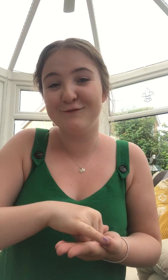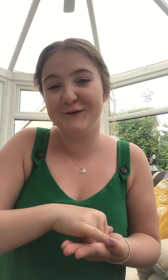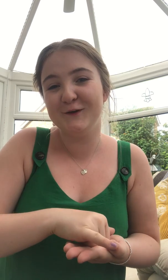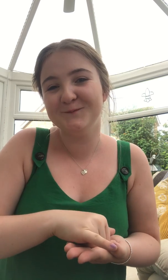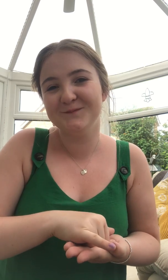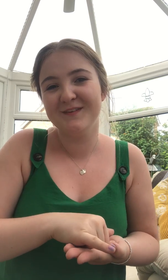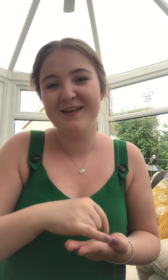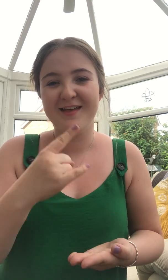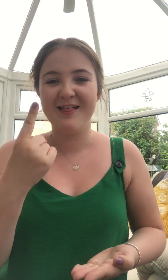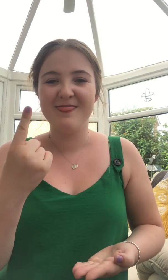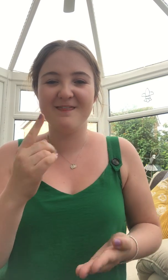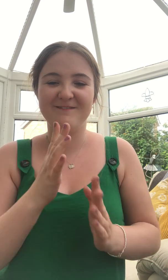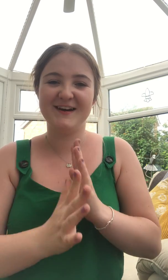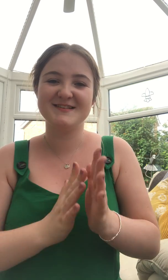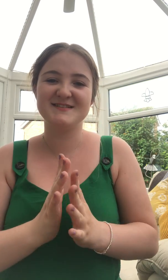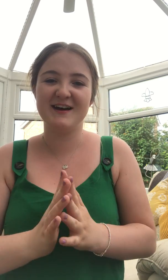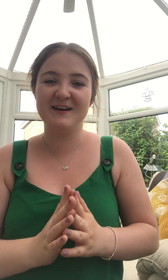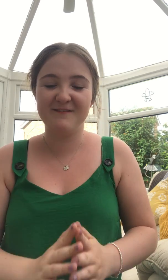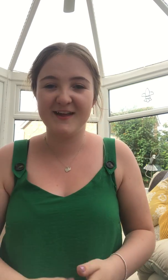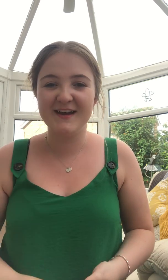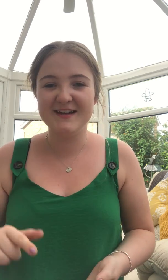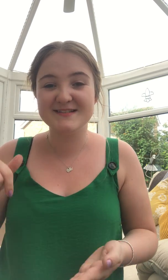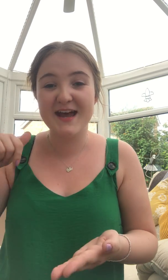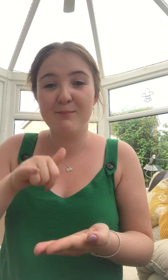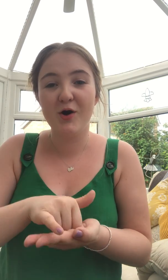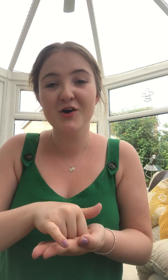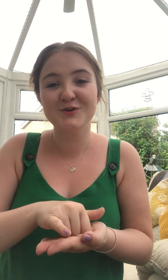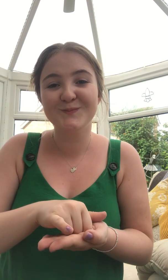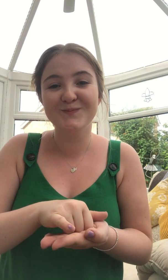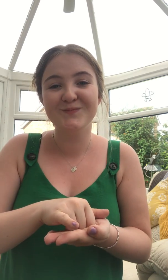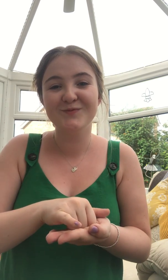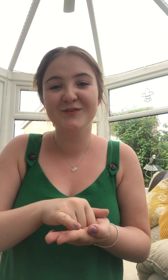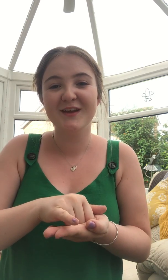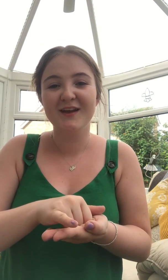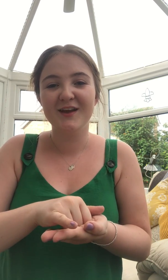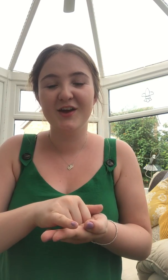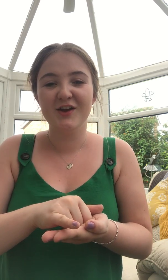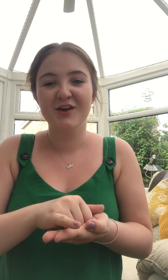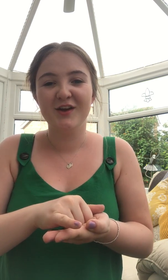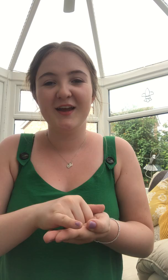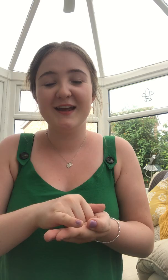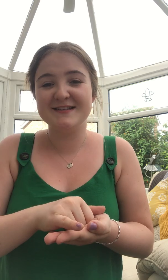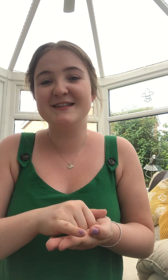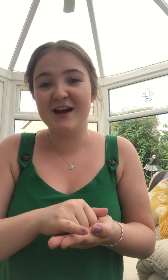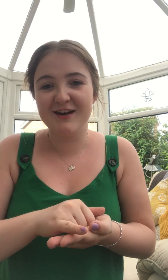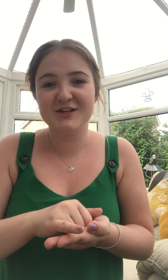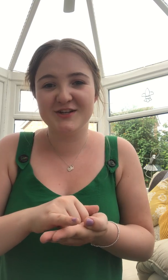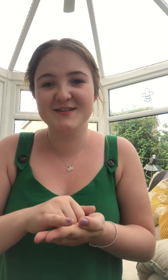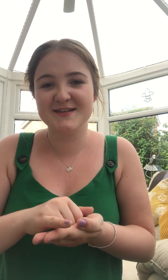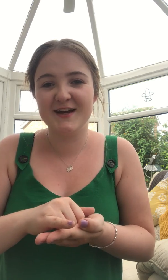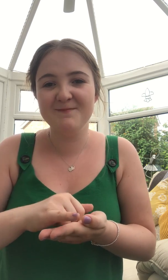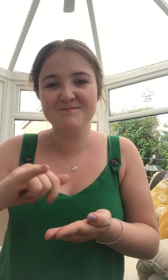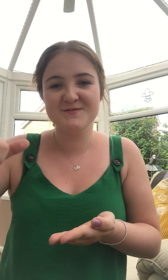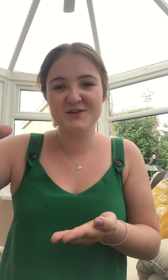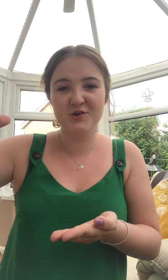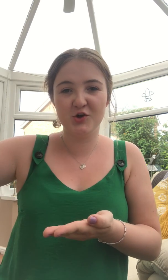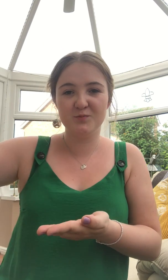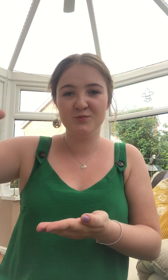flu the first sign for that is airport it's a directional sign so you come